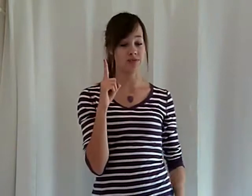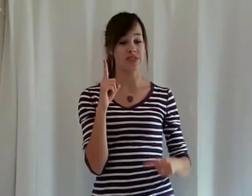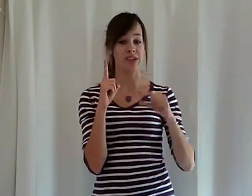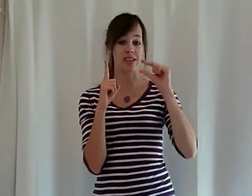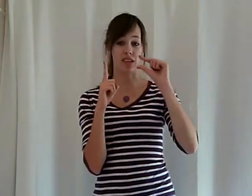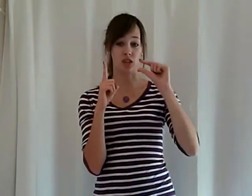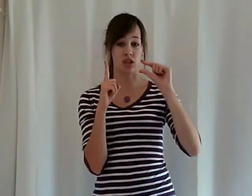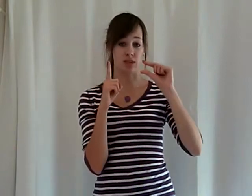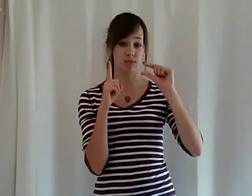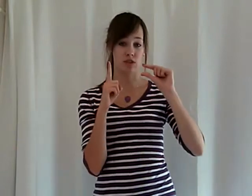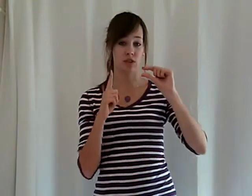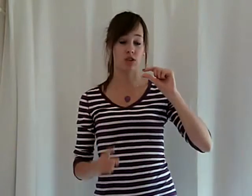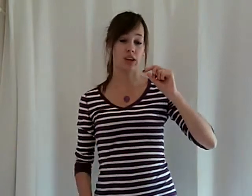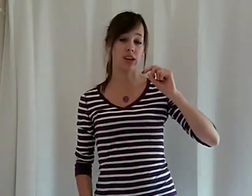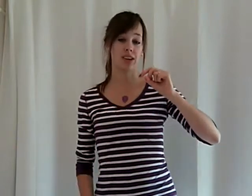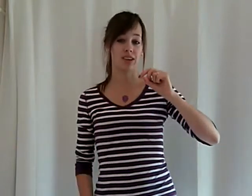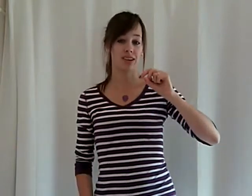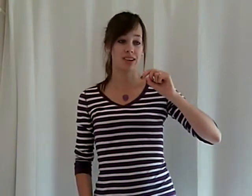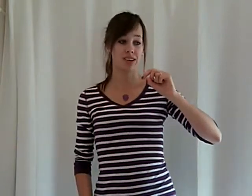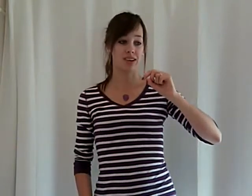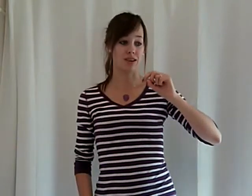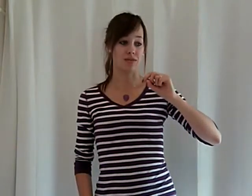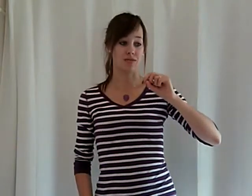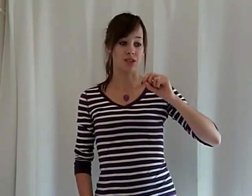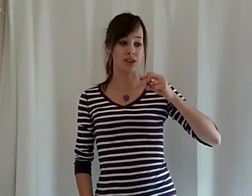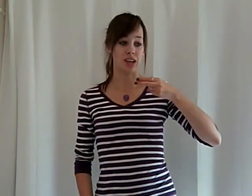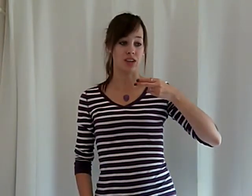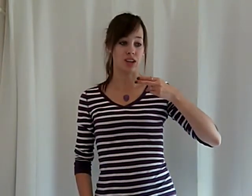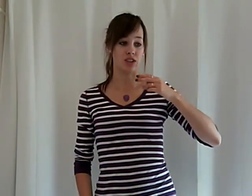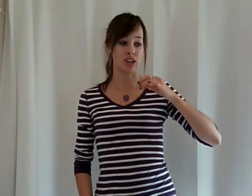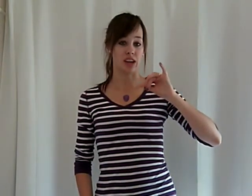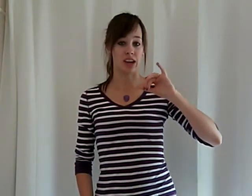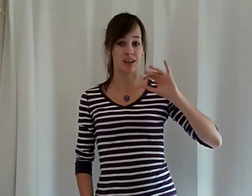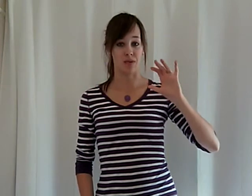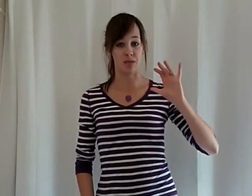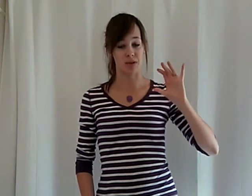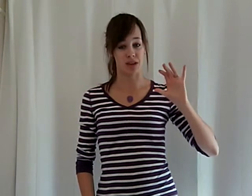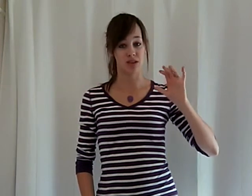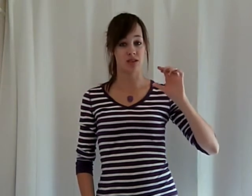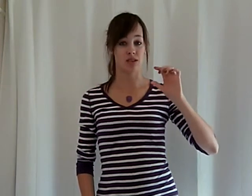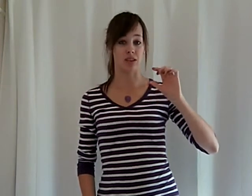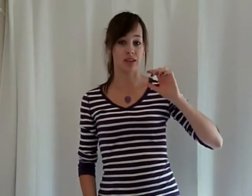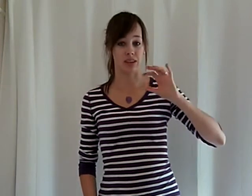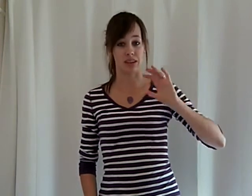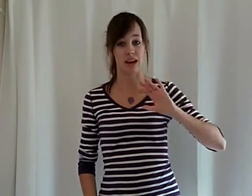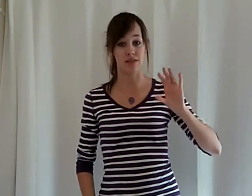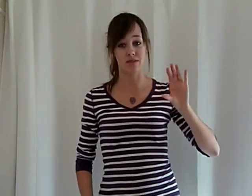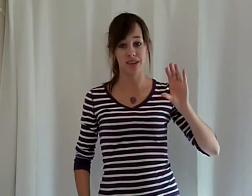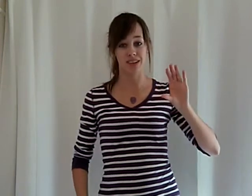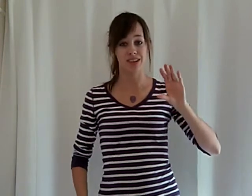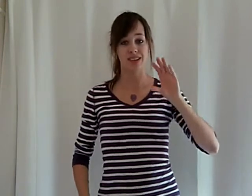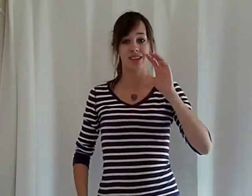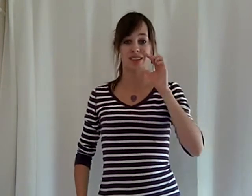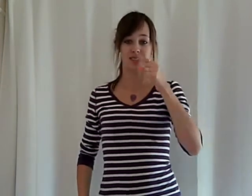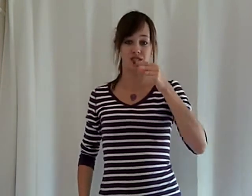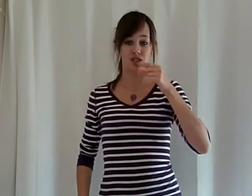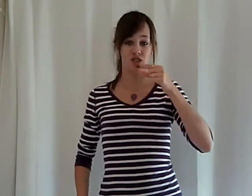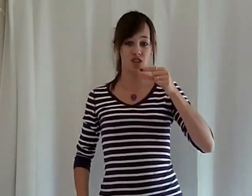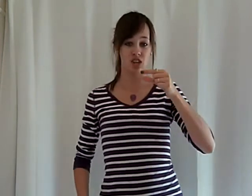and then a G. So you're be like, um, H, J, K, L, P. You know, like the alphabet. G,